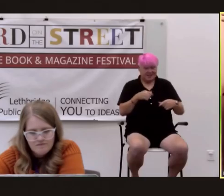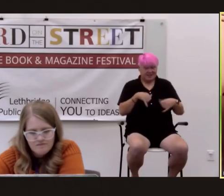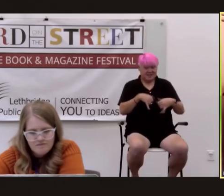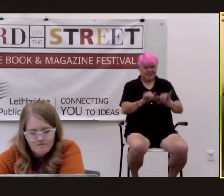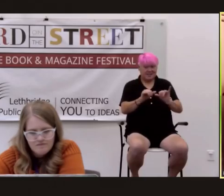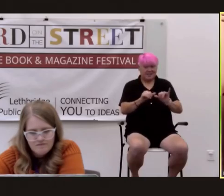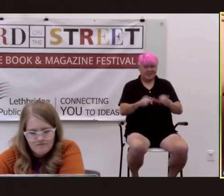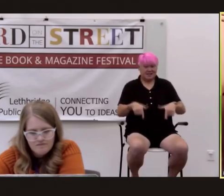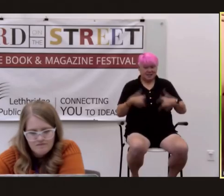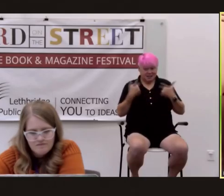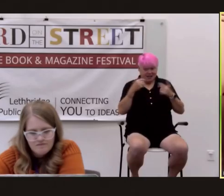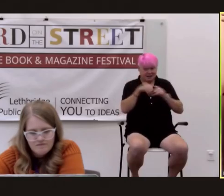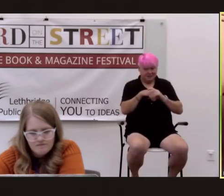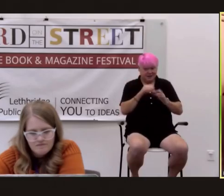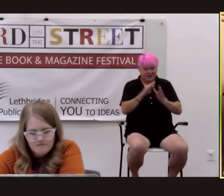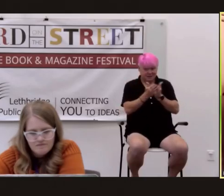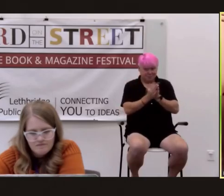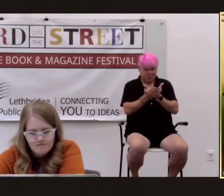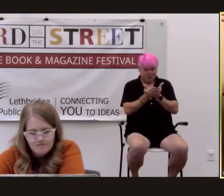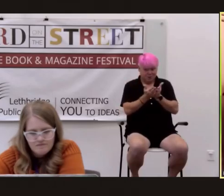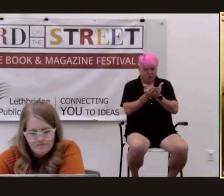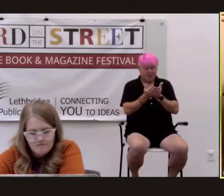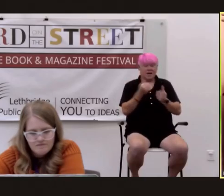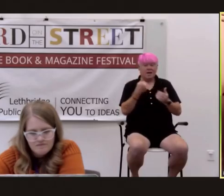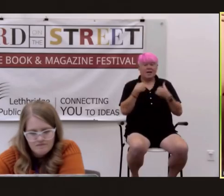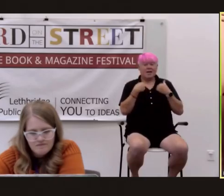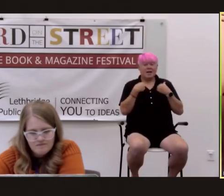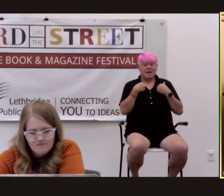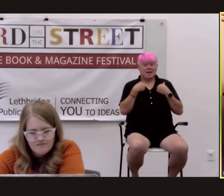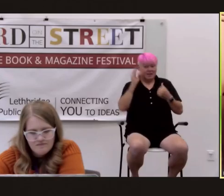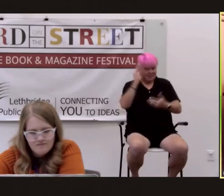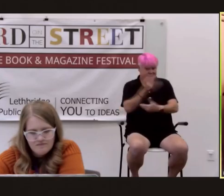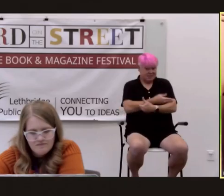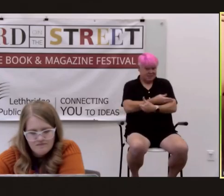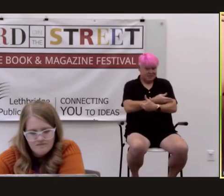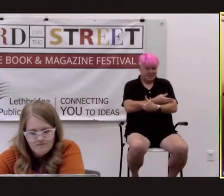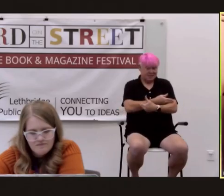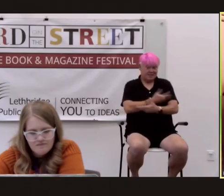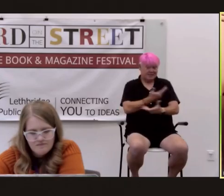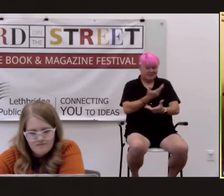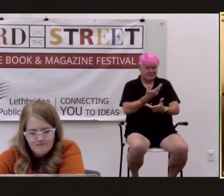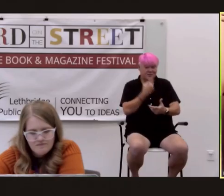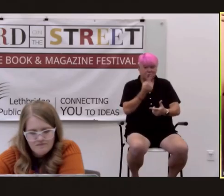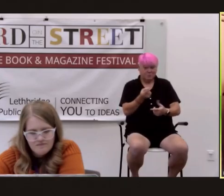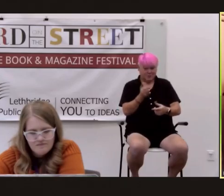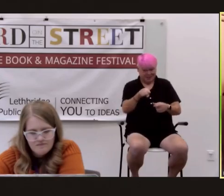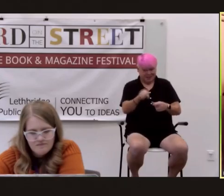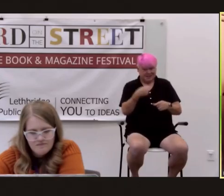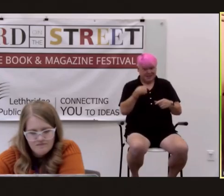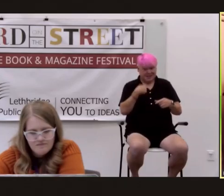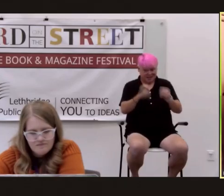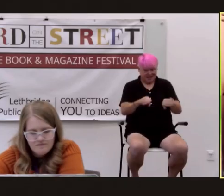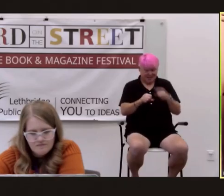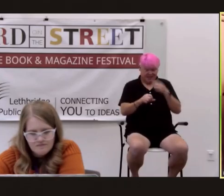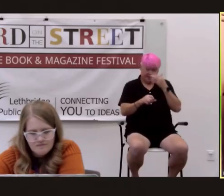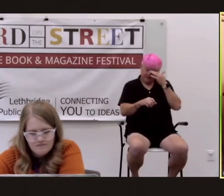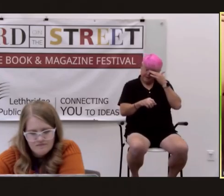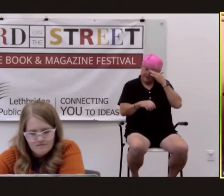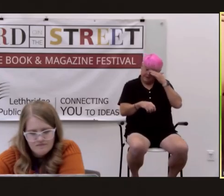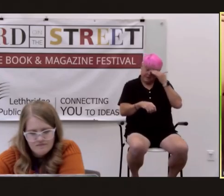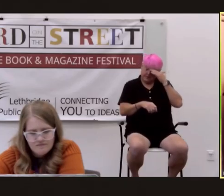novel now should i've asked his son's permission a lot of people have said wouldn't that have been the cricket thing to do old boy why don't you call up peter